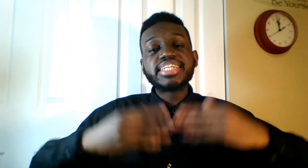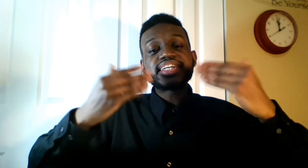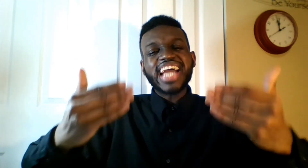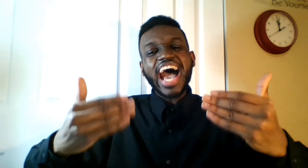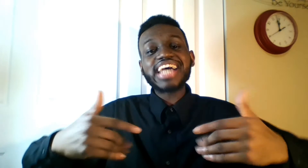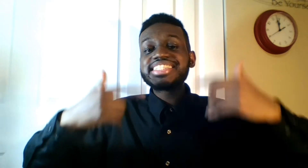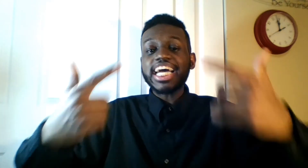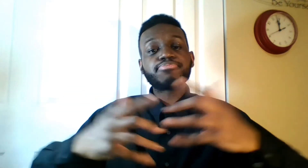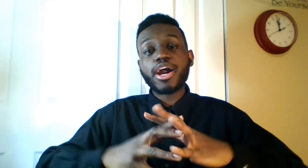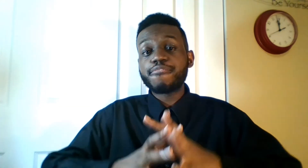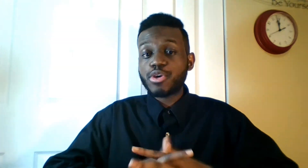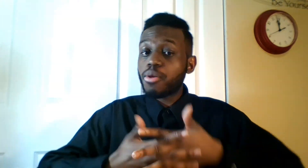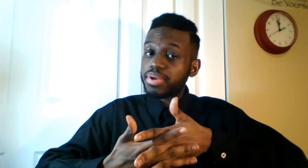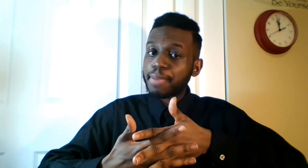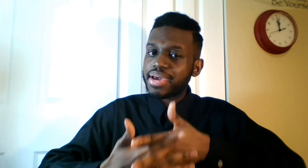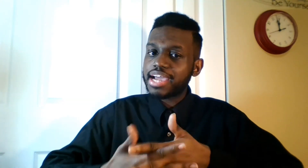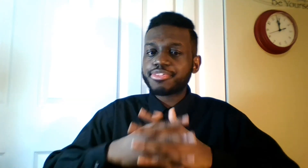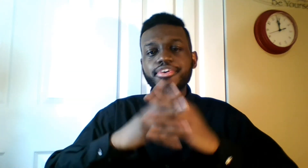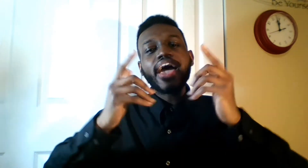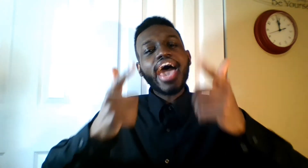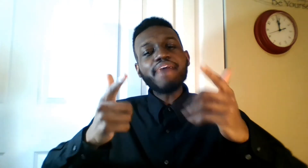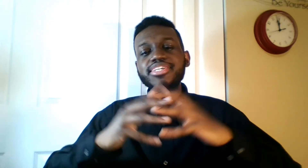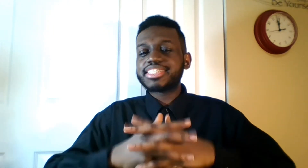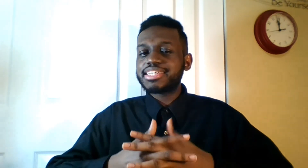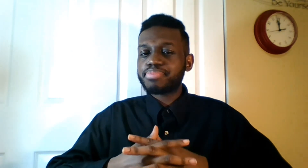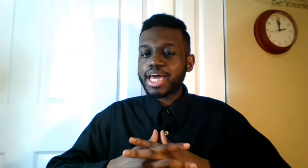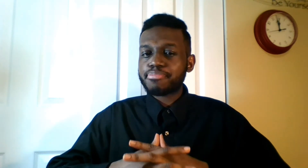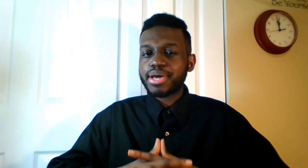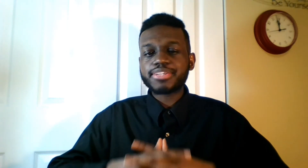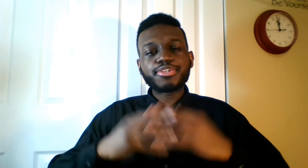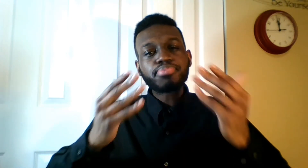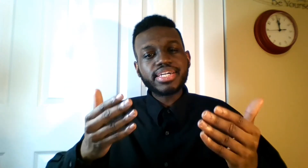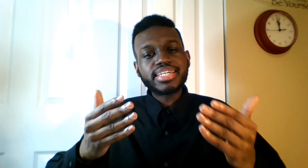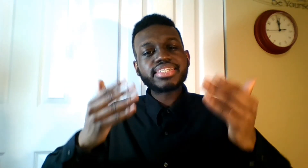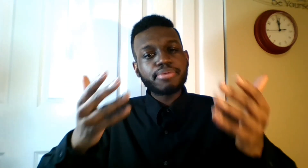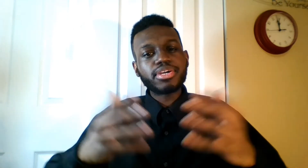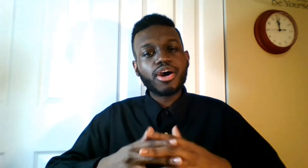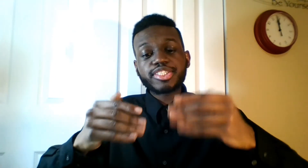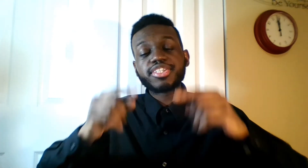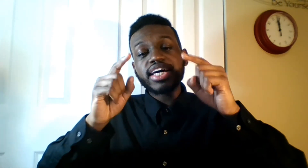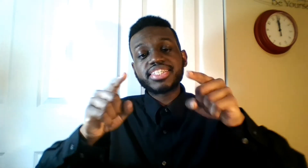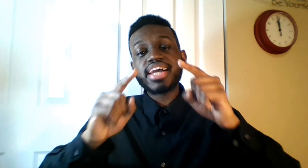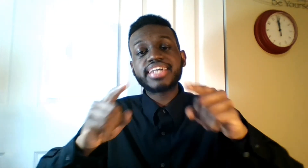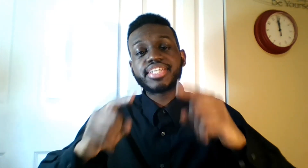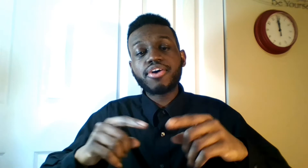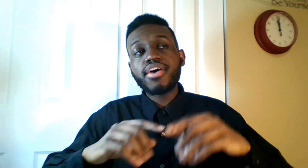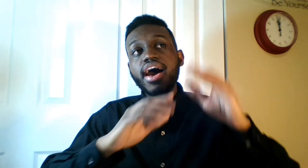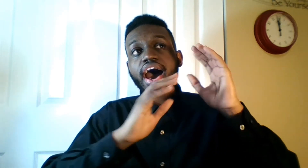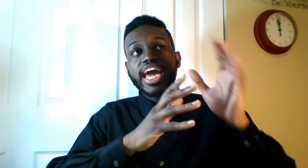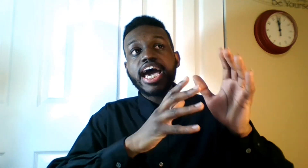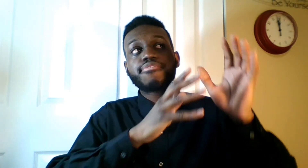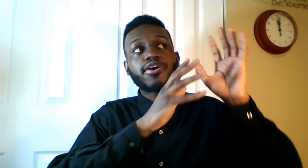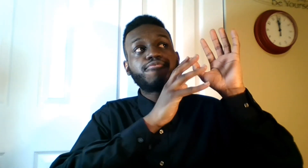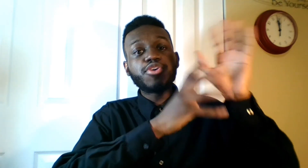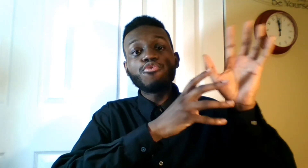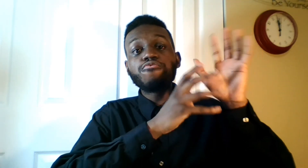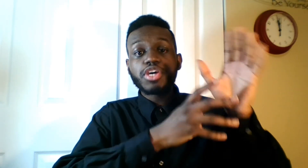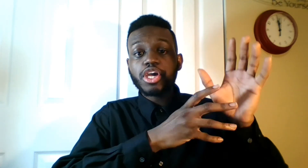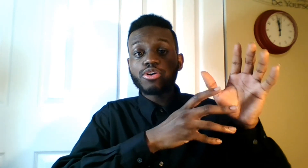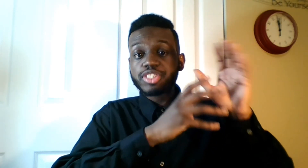guys, that's my review of Black Panther. Have you seen Black Panther? Please let me know. Let you guys know. I have a few videos in the